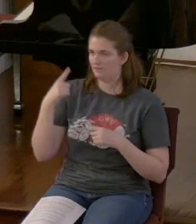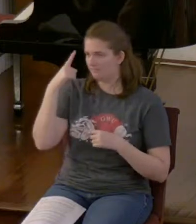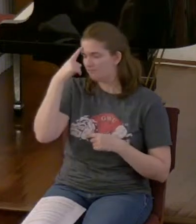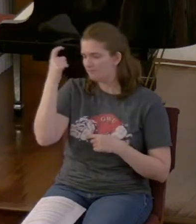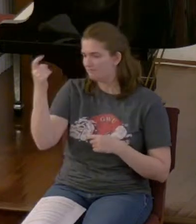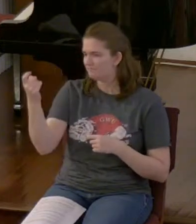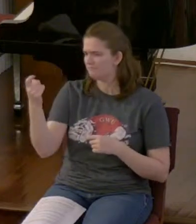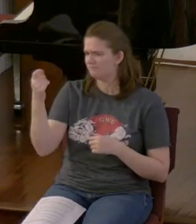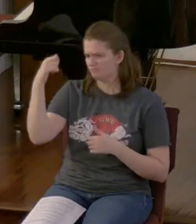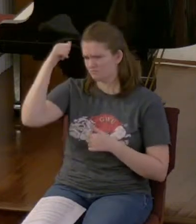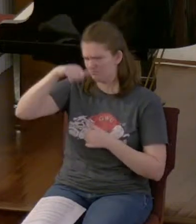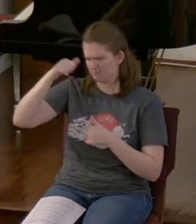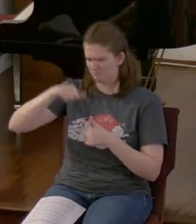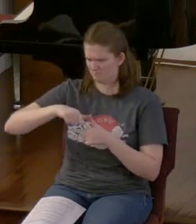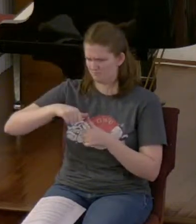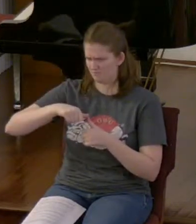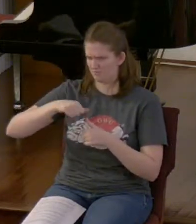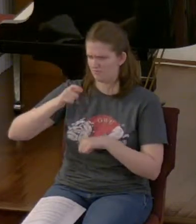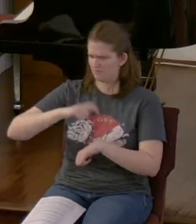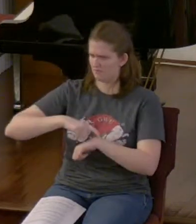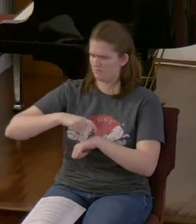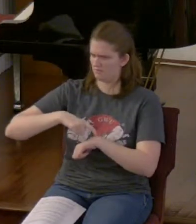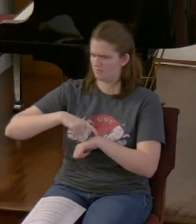Do guys remember when that other time was?